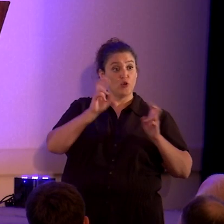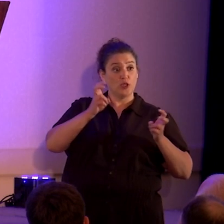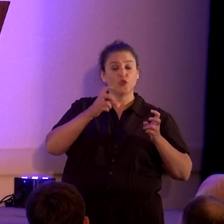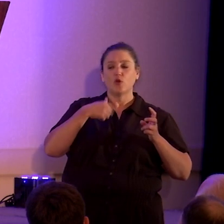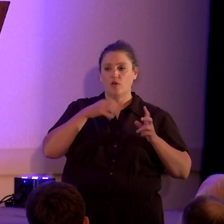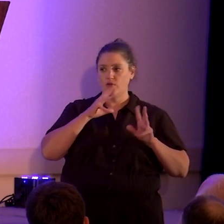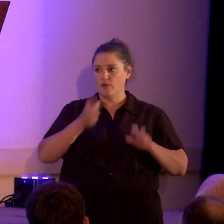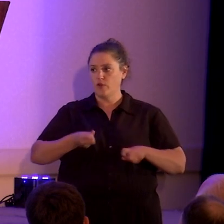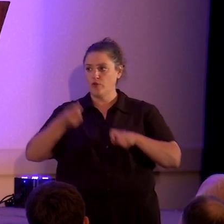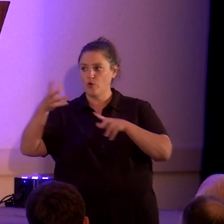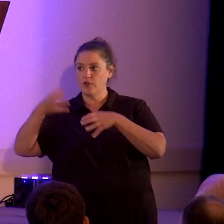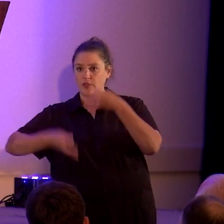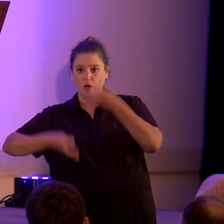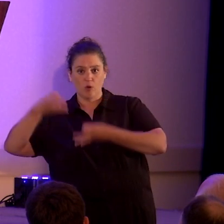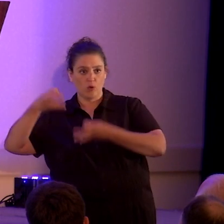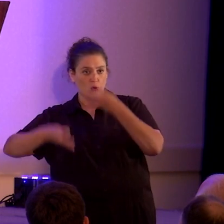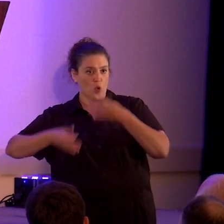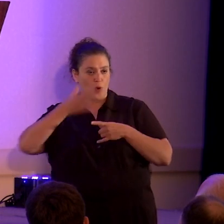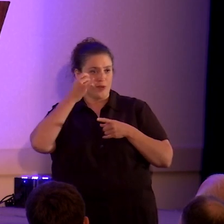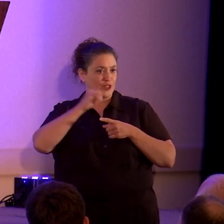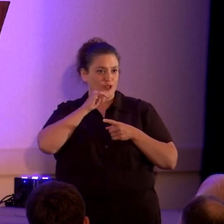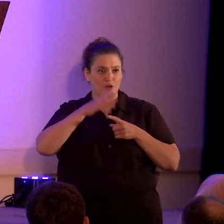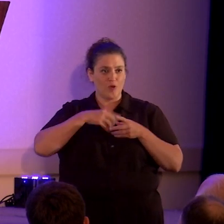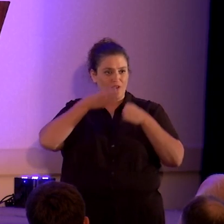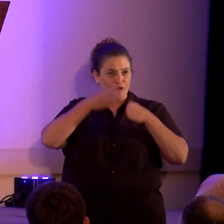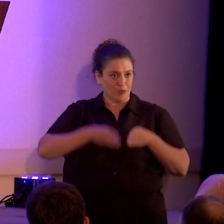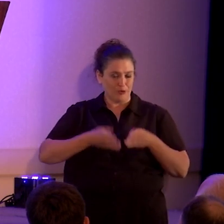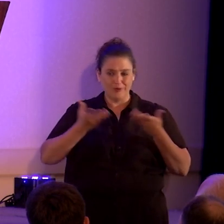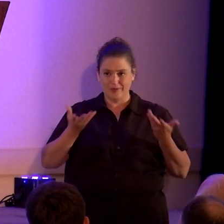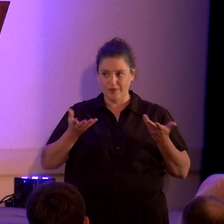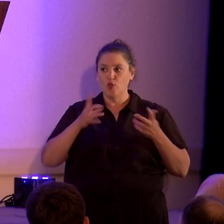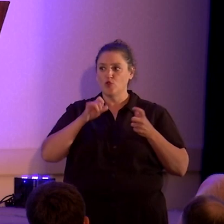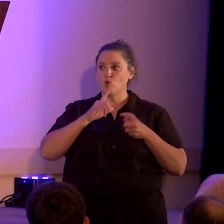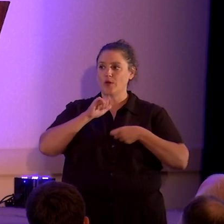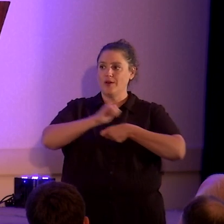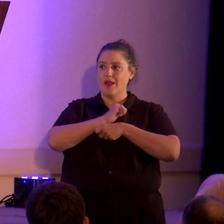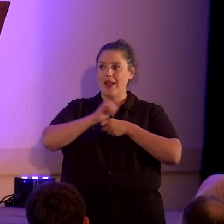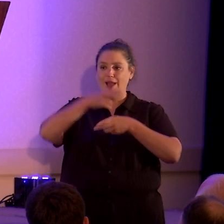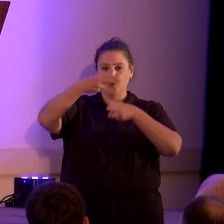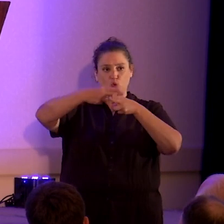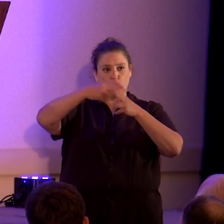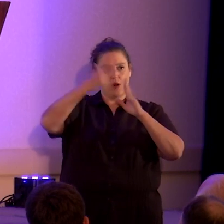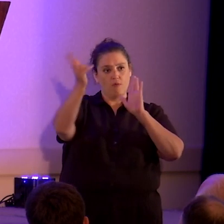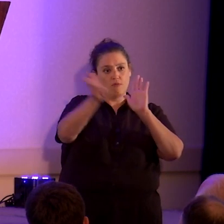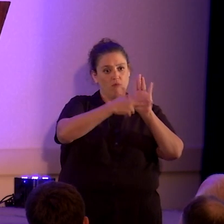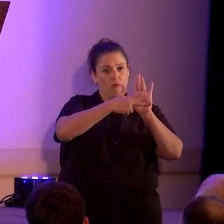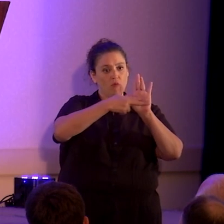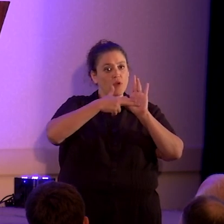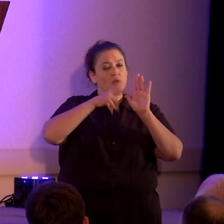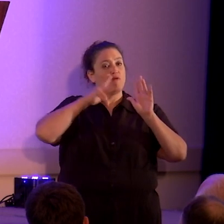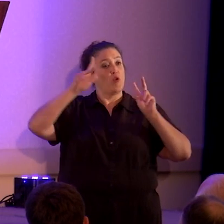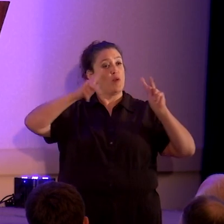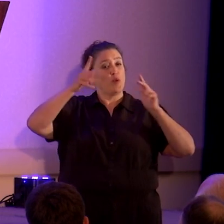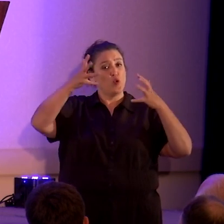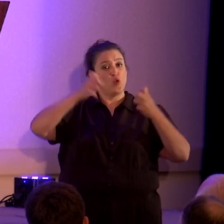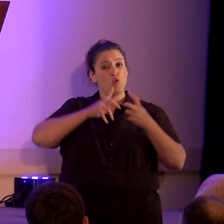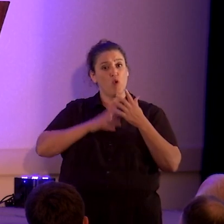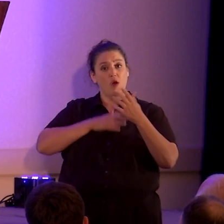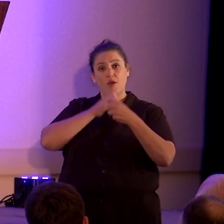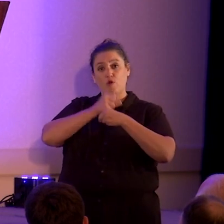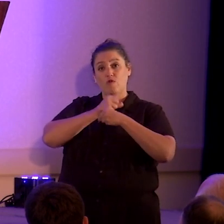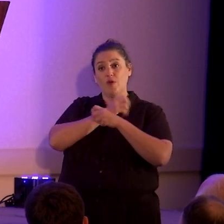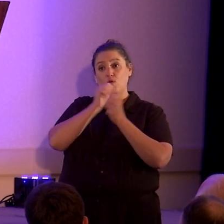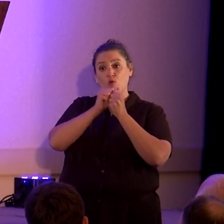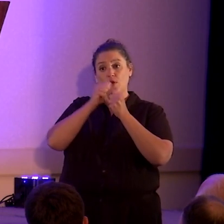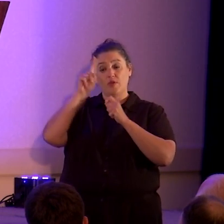thrown out of court for lack of standing, technical ground. So we need people to stand up who want to petition their government for redress of grievances and file